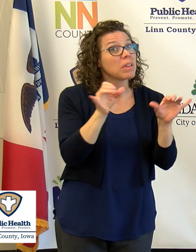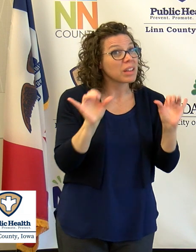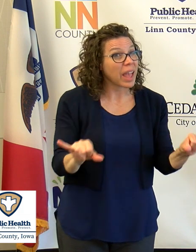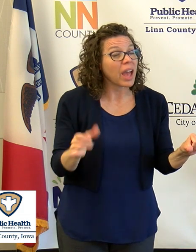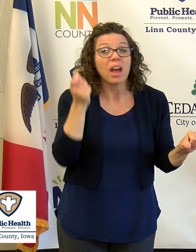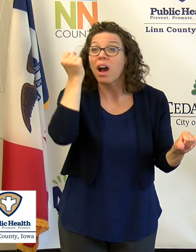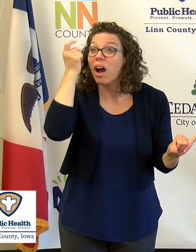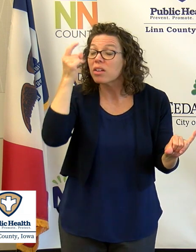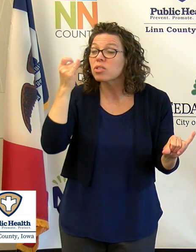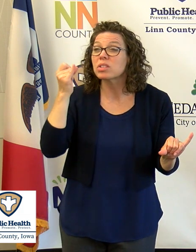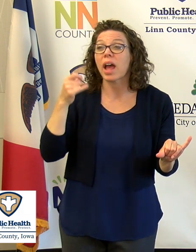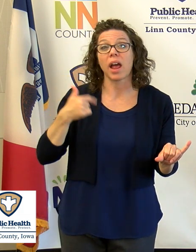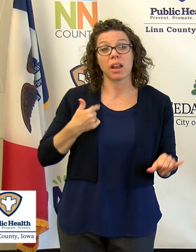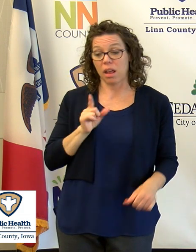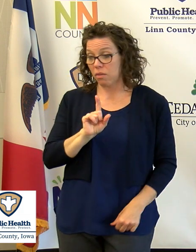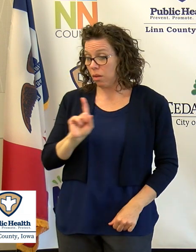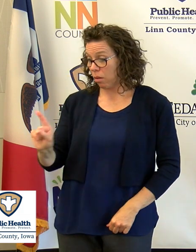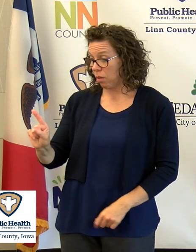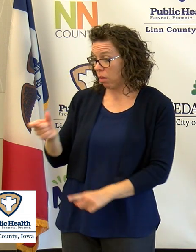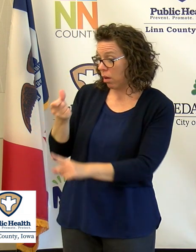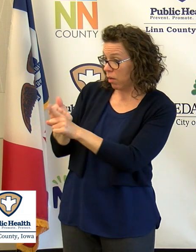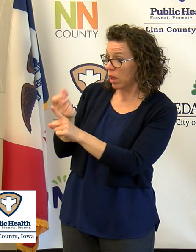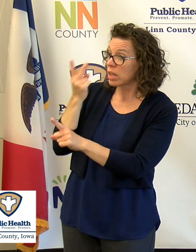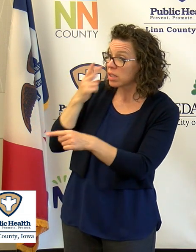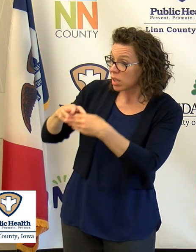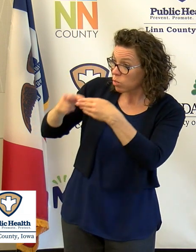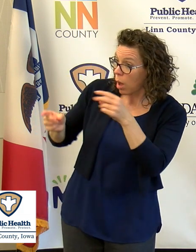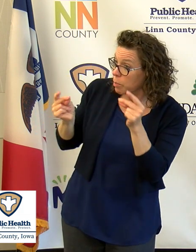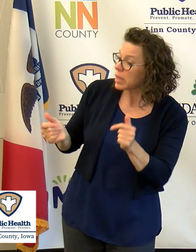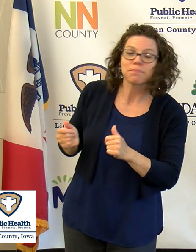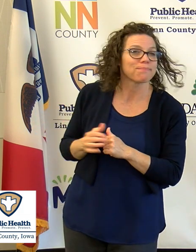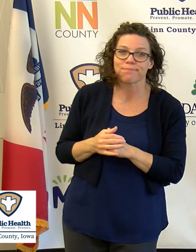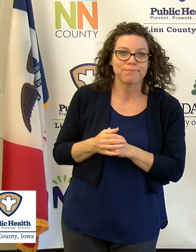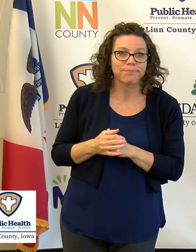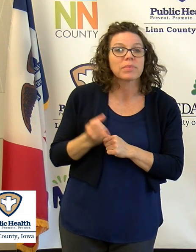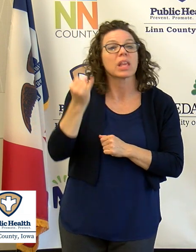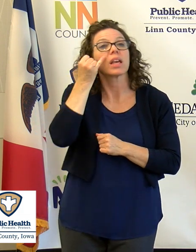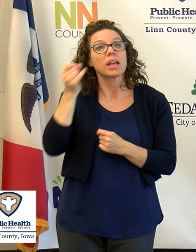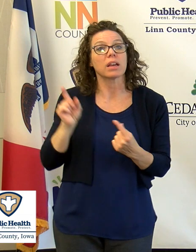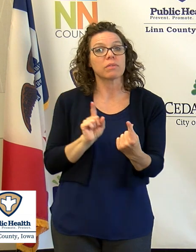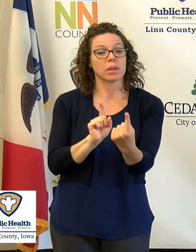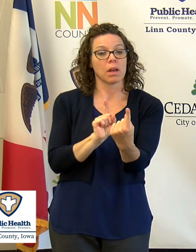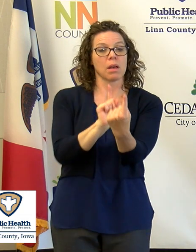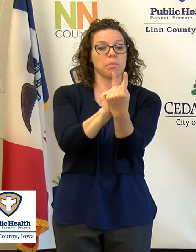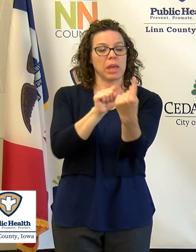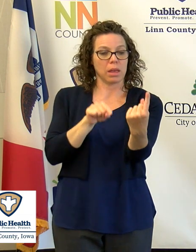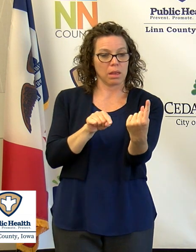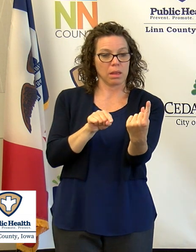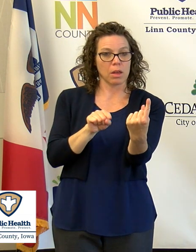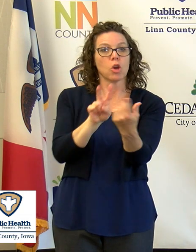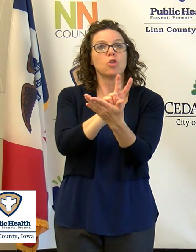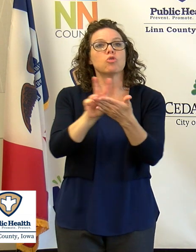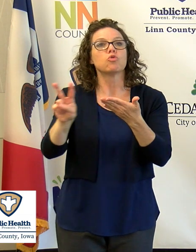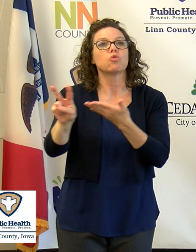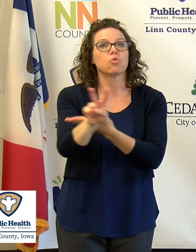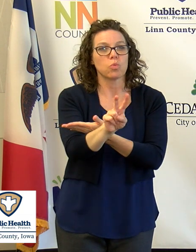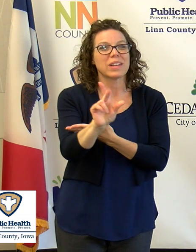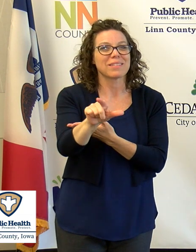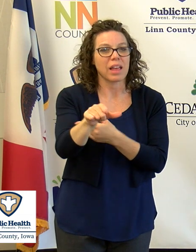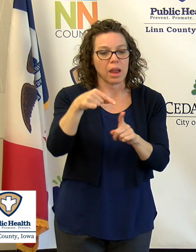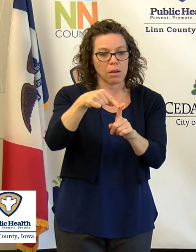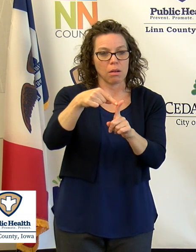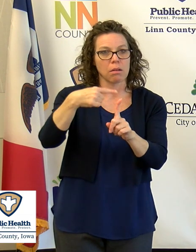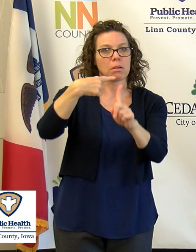of your actions are felt by others. When you decide not to follow the guidelines of the medical community